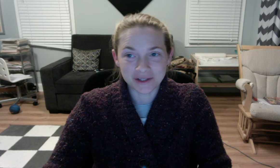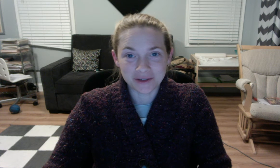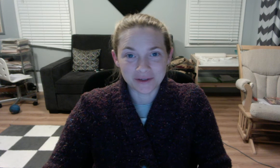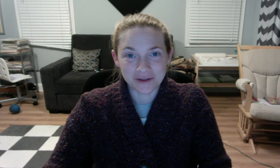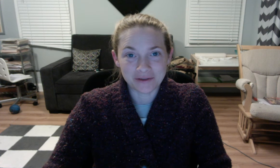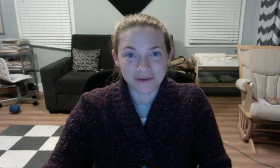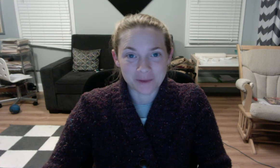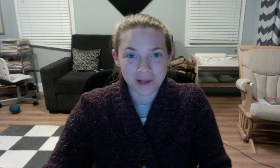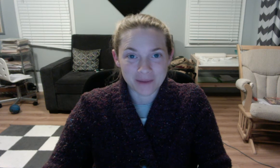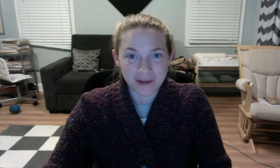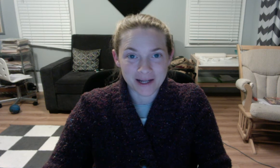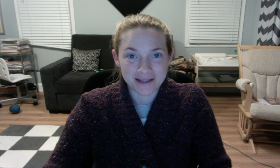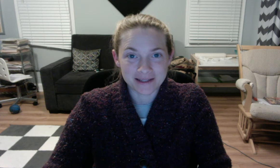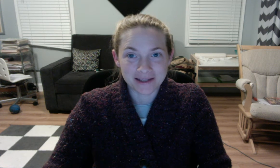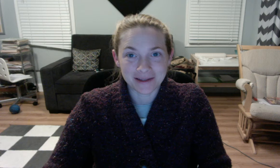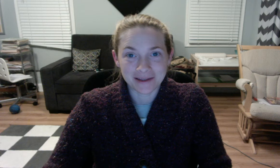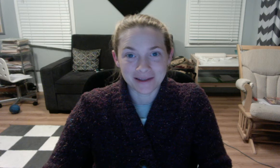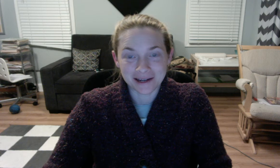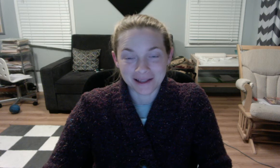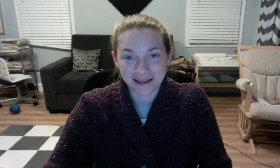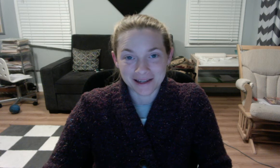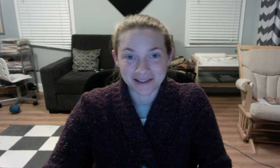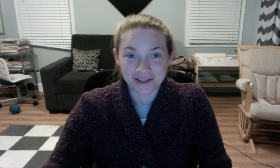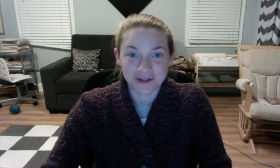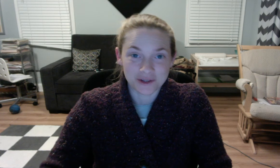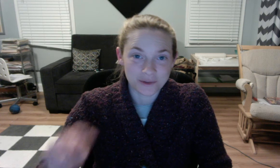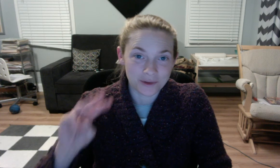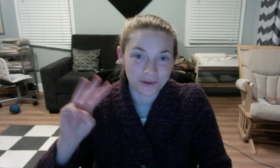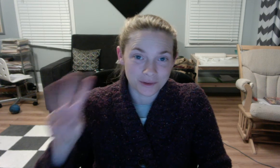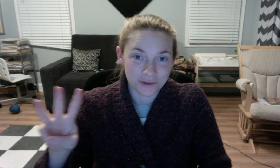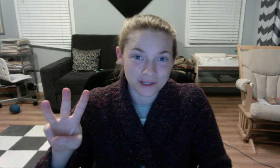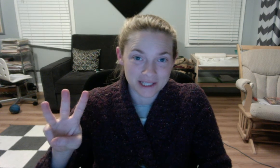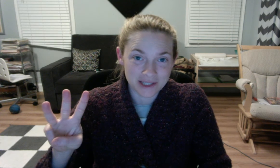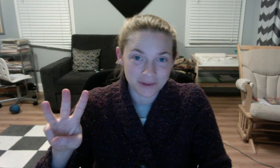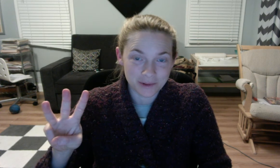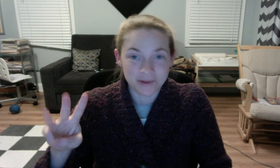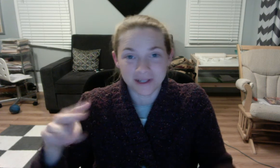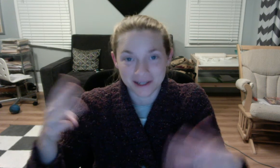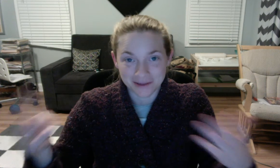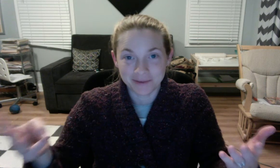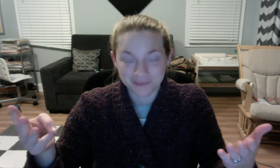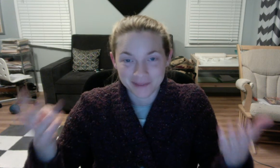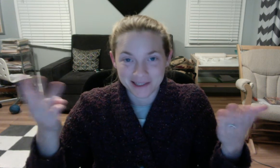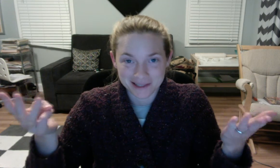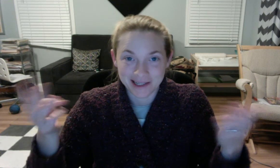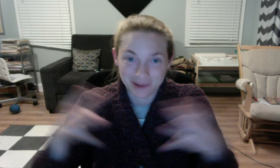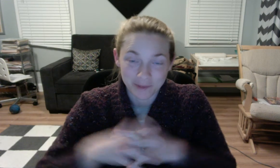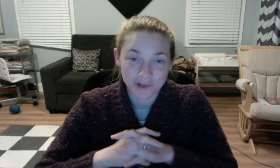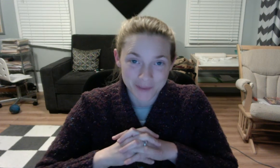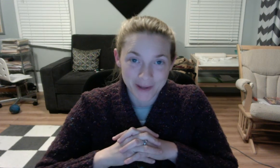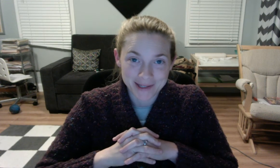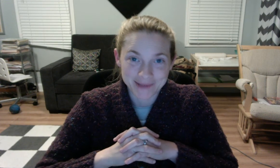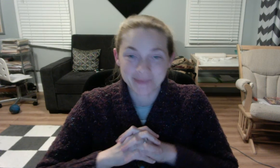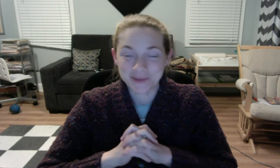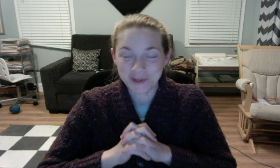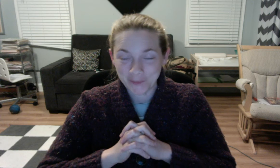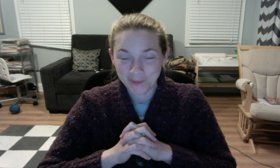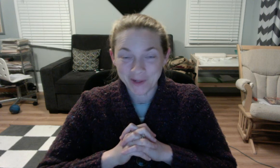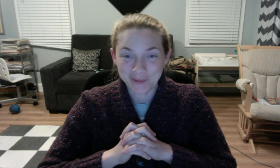of Three Blind Mice, and the thing that I like is it starts with three teaspoons, and that's the same number as the mice. So, here we go.